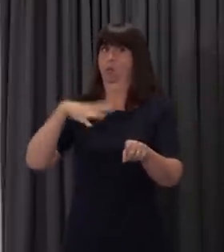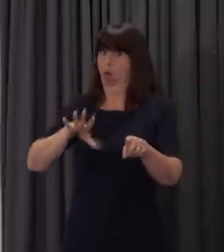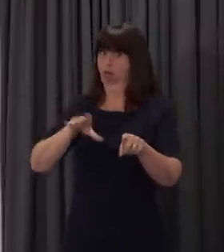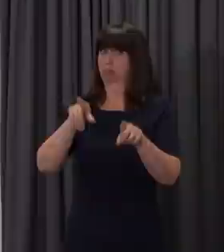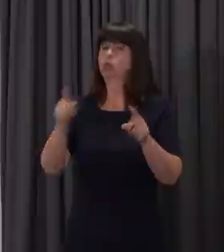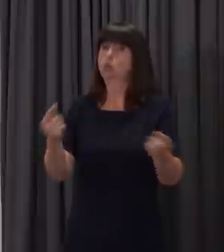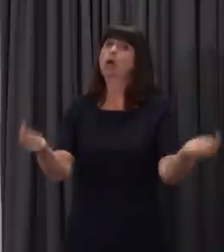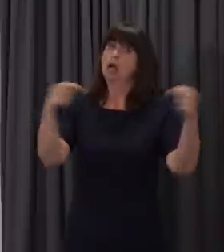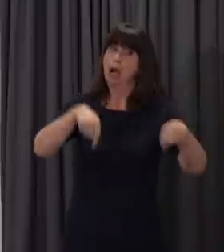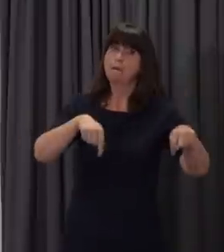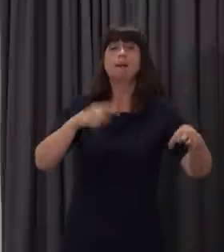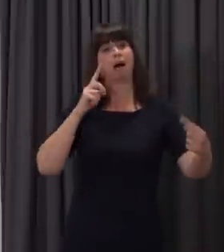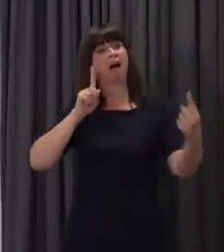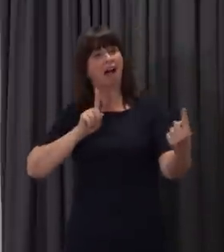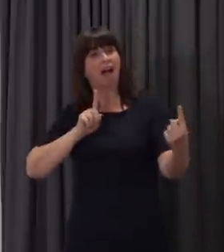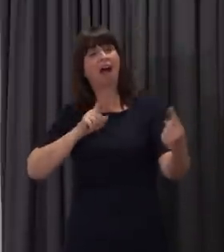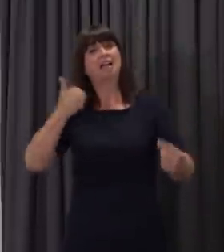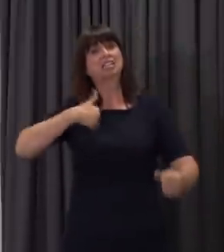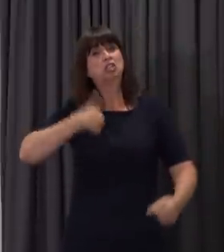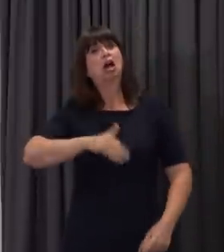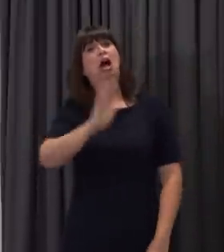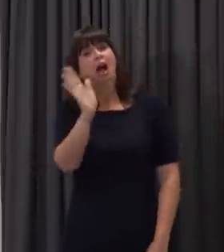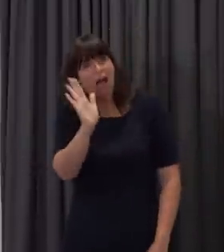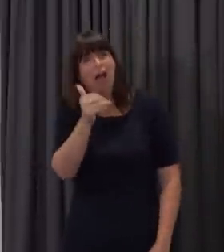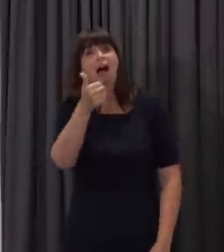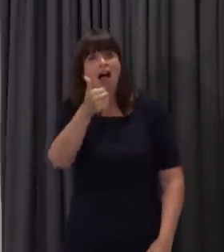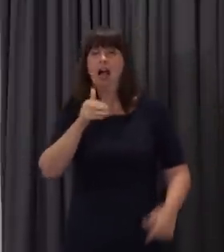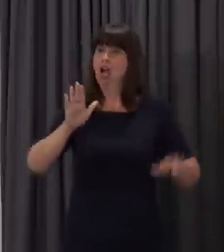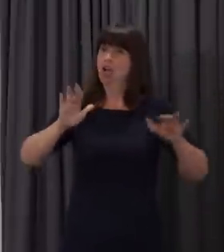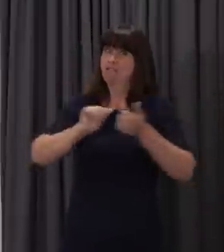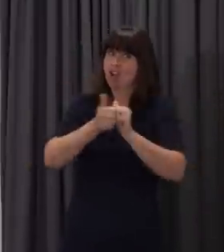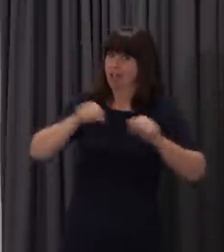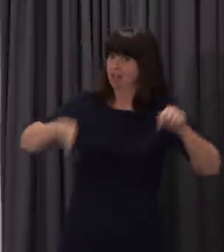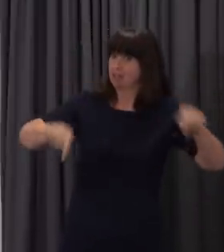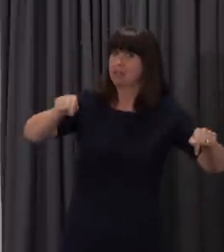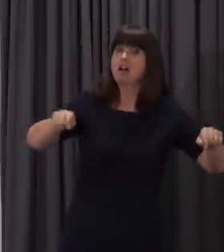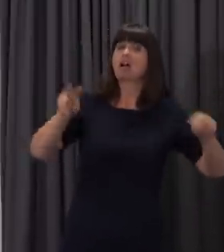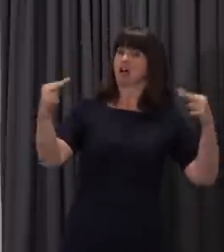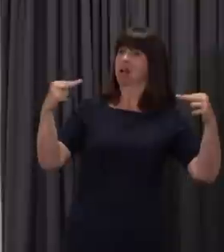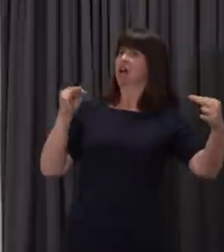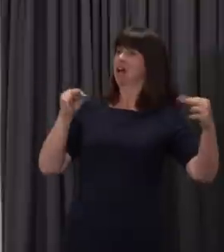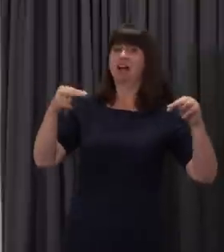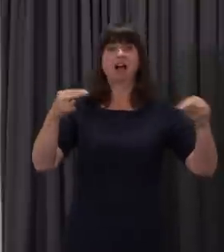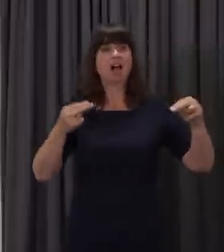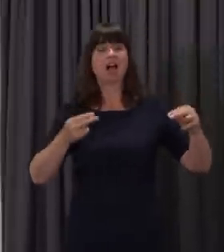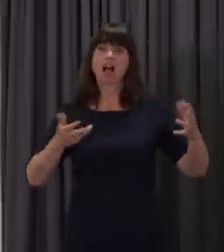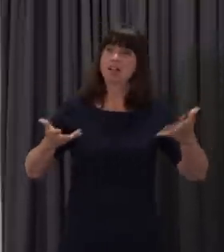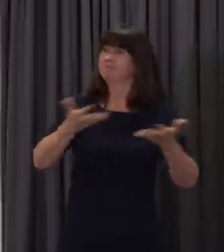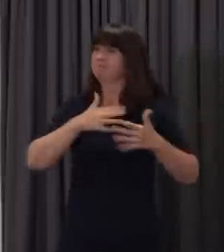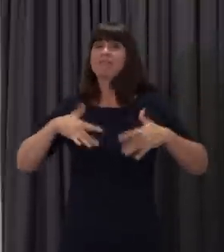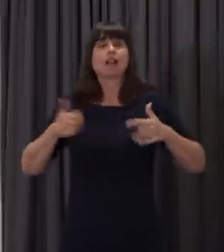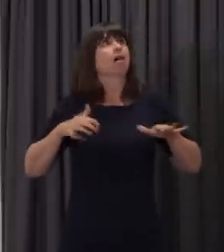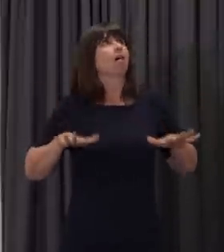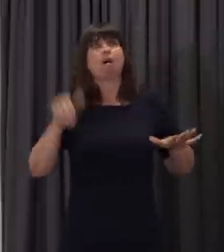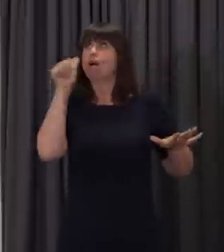check in and catch up and prepare with their teachers ahead of the summer holiday. As I said, we'll be issuing